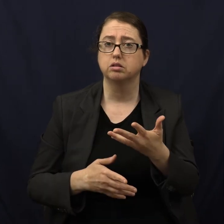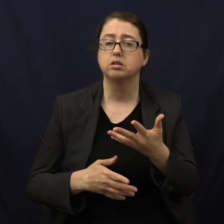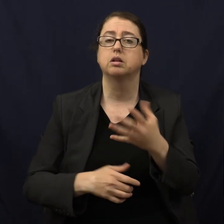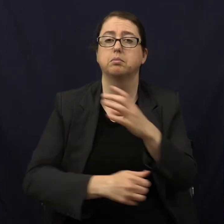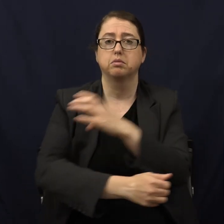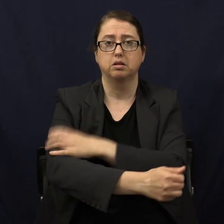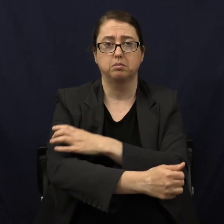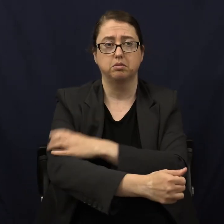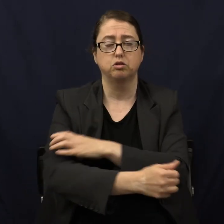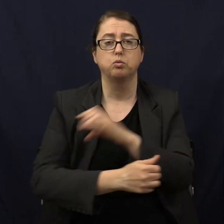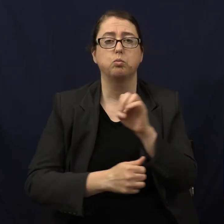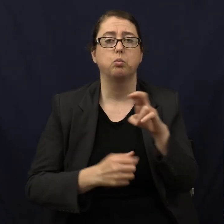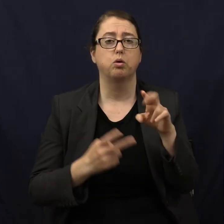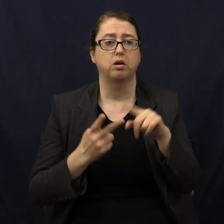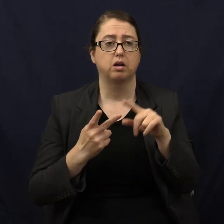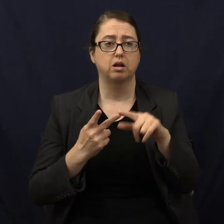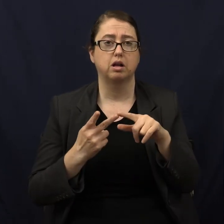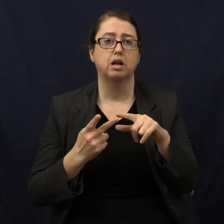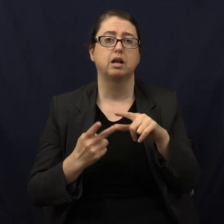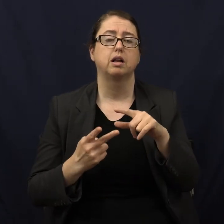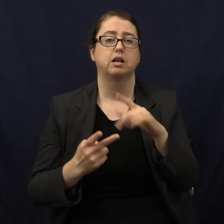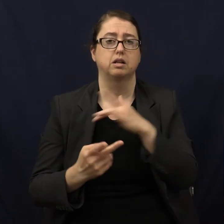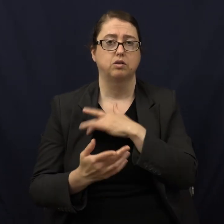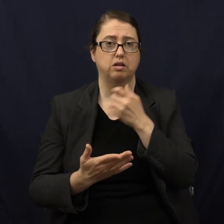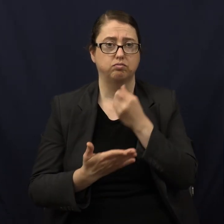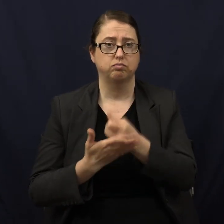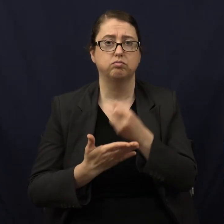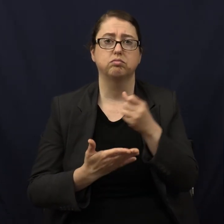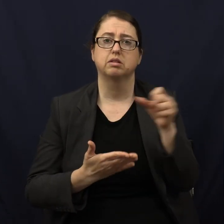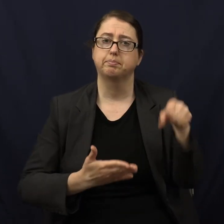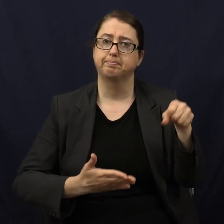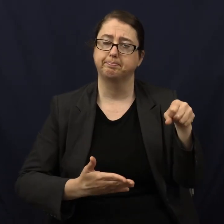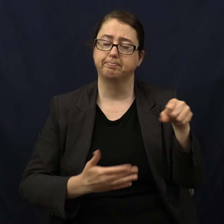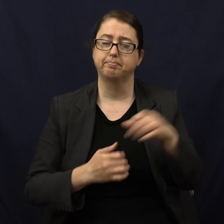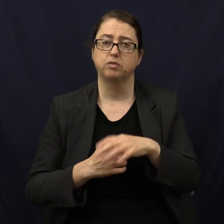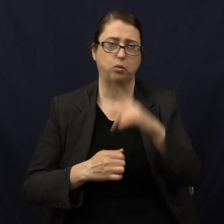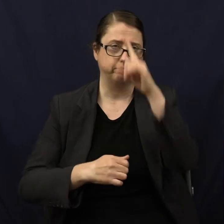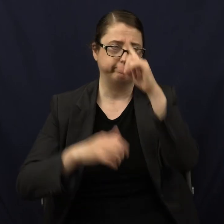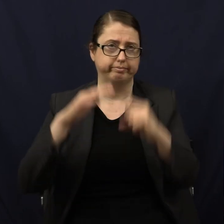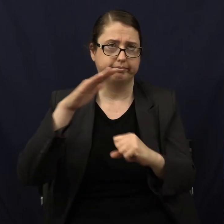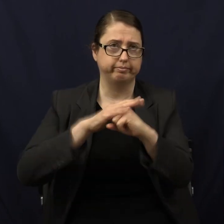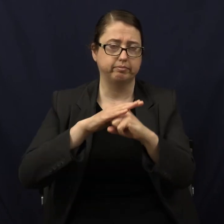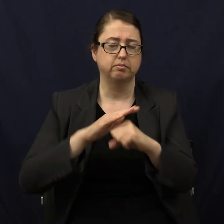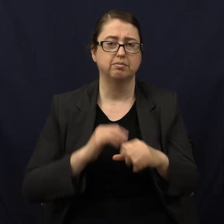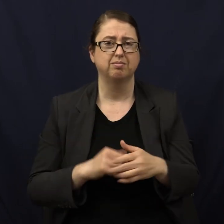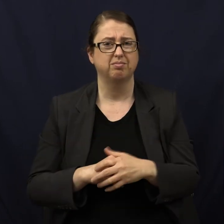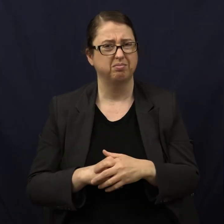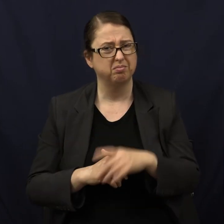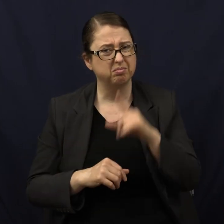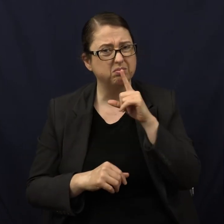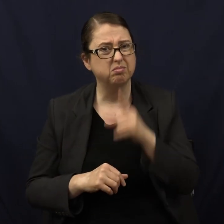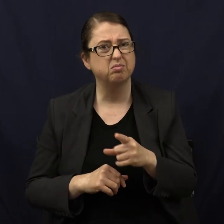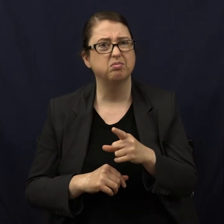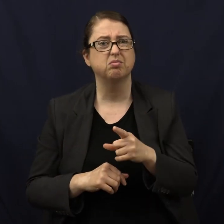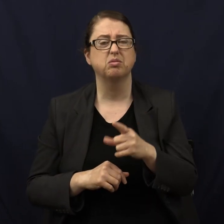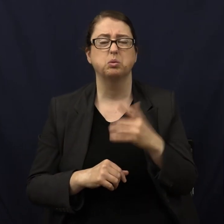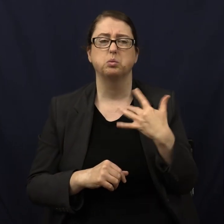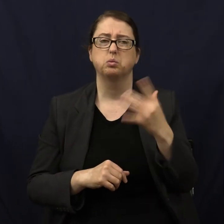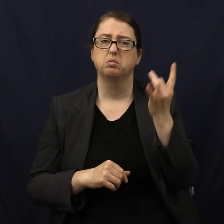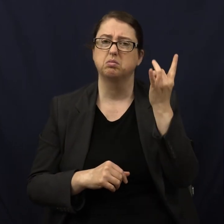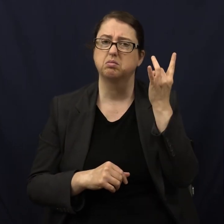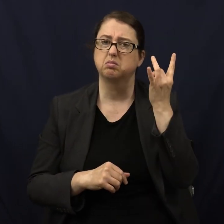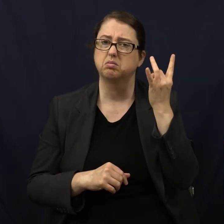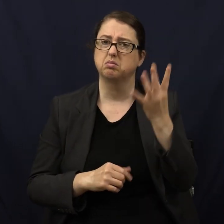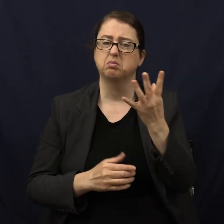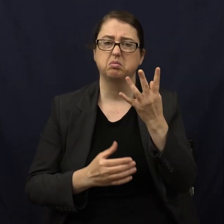Blood pressure or stroke, thromboembolic stroke. Sure, absolutely. Kind of a bummer, though, to get both the